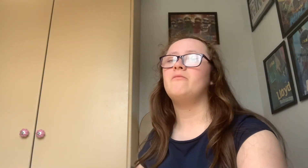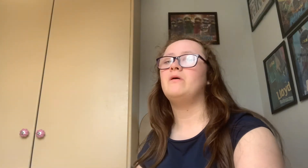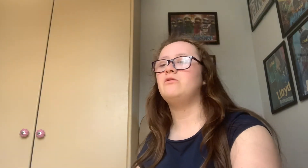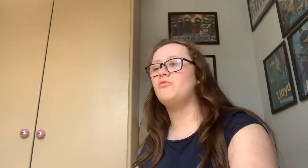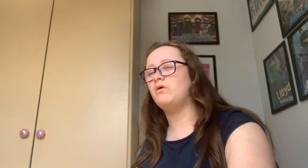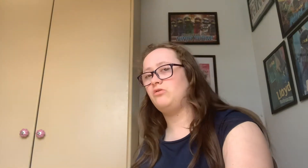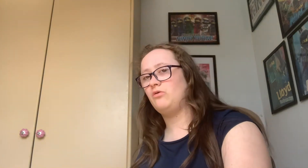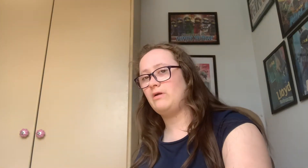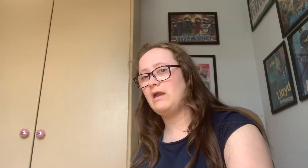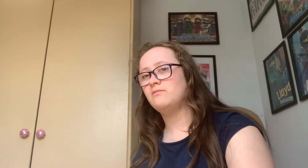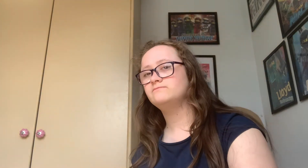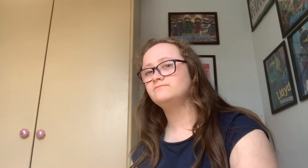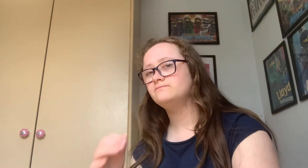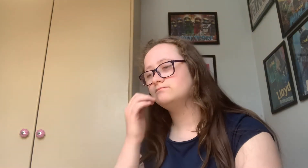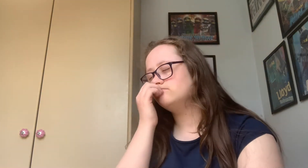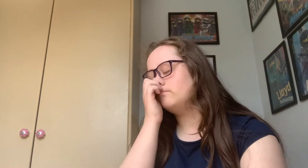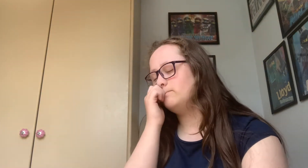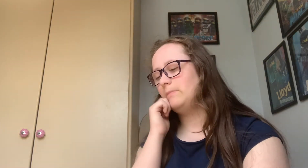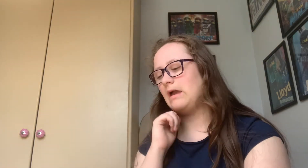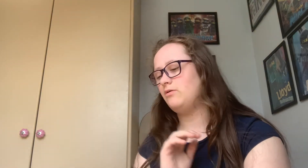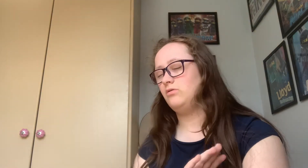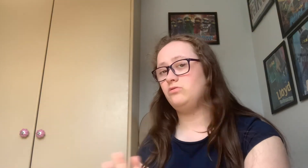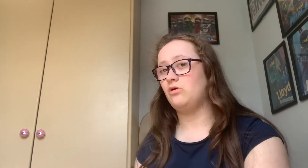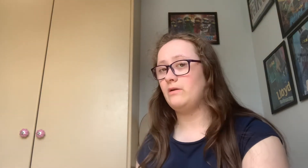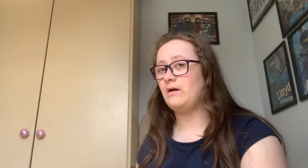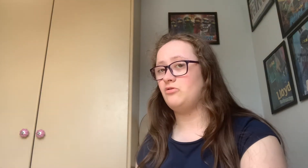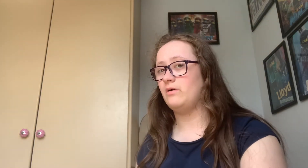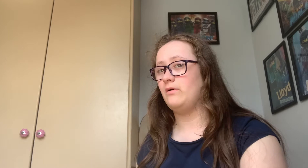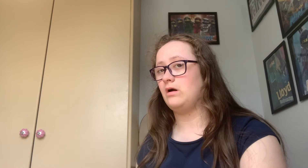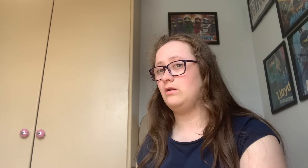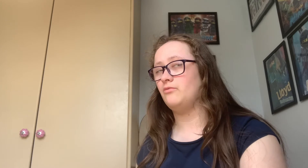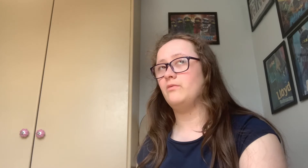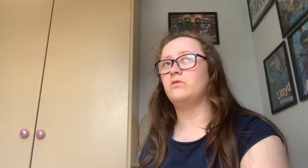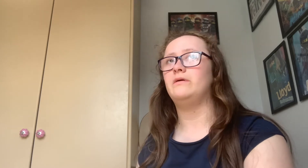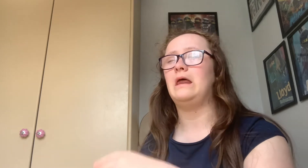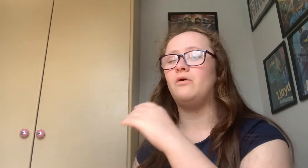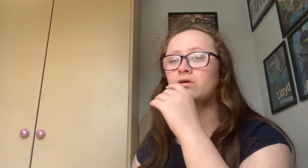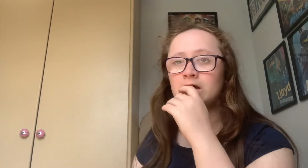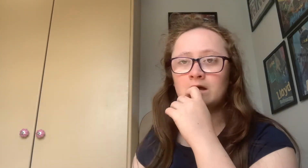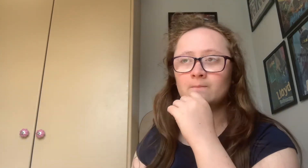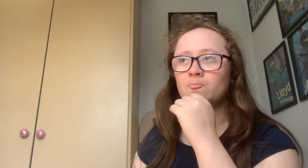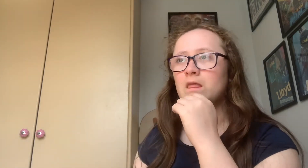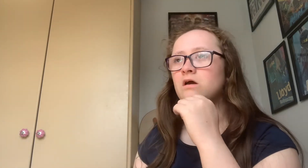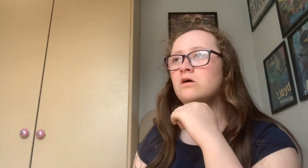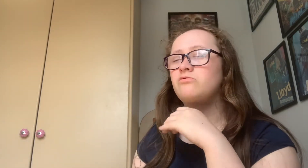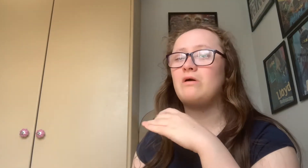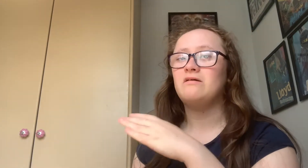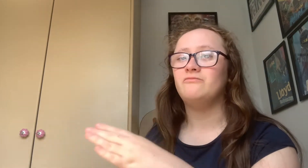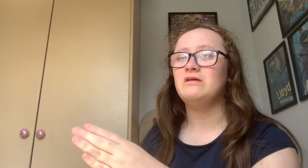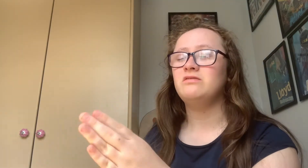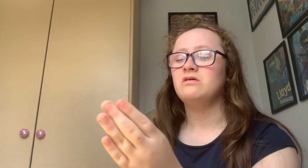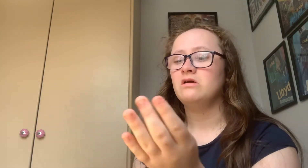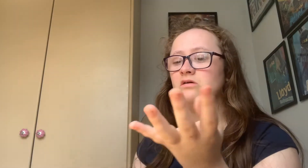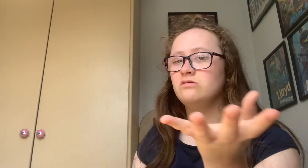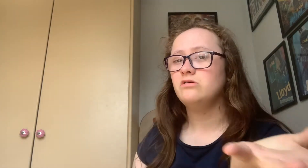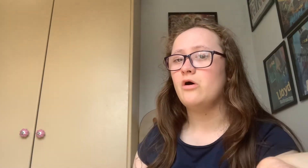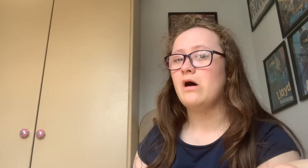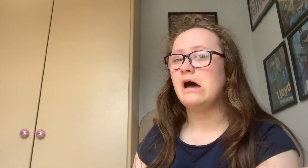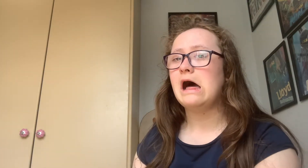might not want to okay But anyways talking about Toca Boca not Roblox right now So guys it was this so I'll